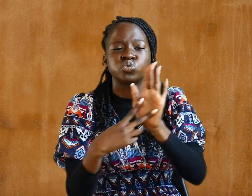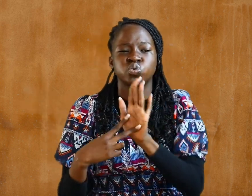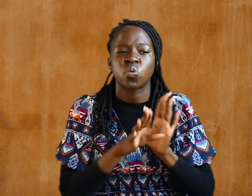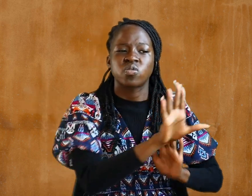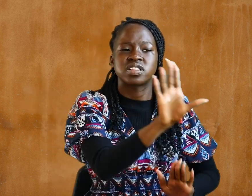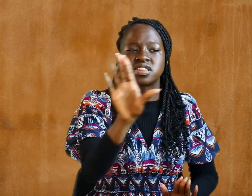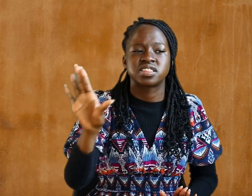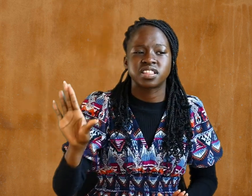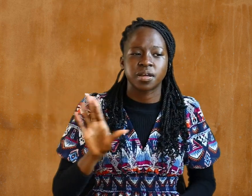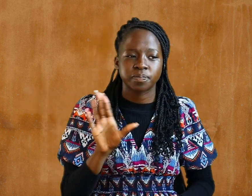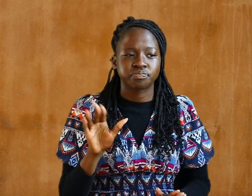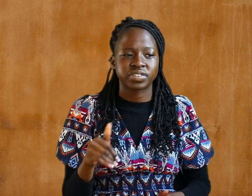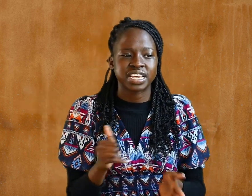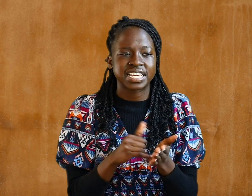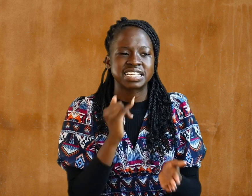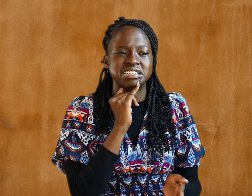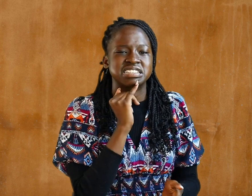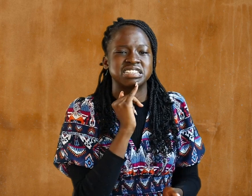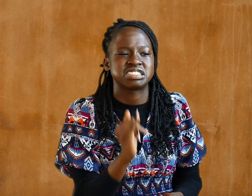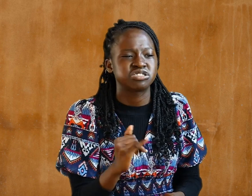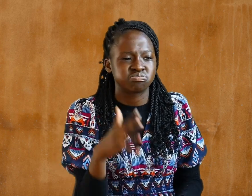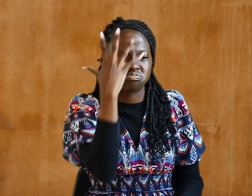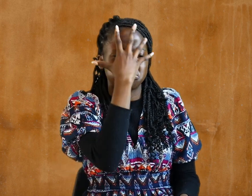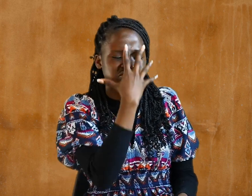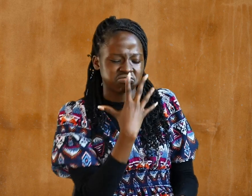what the disobedient do in secret.